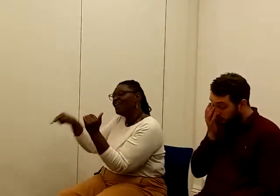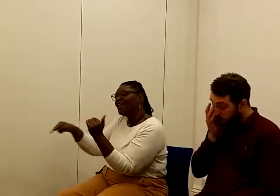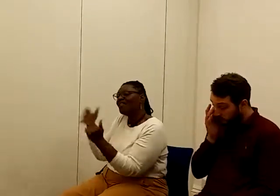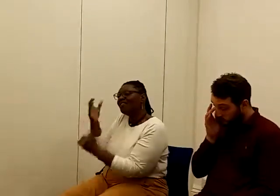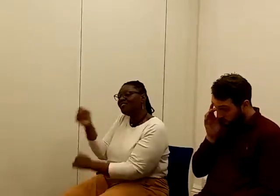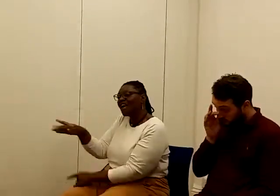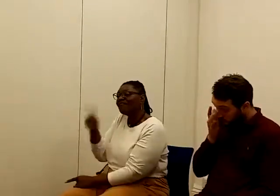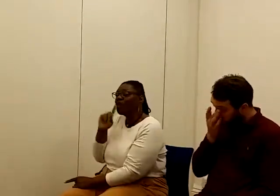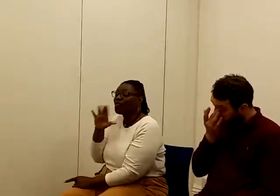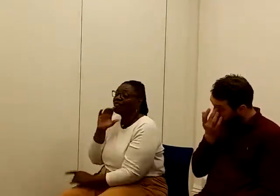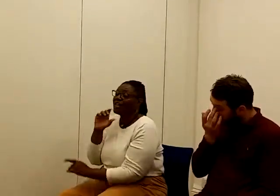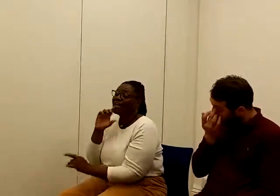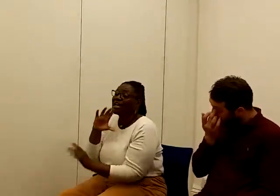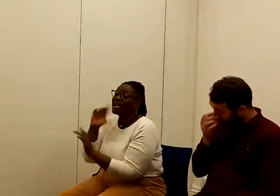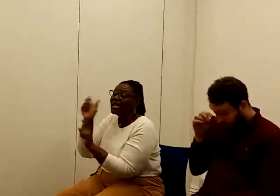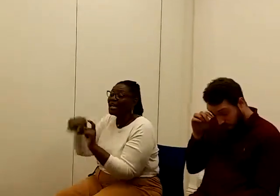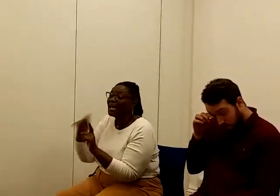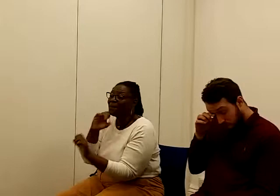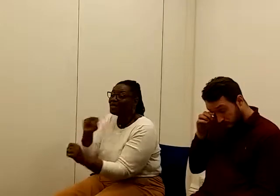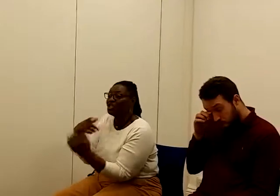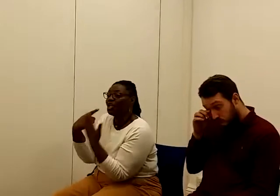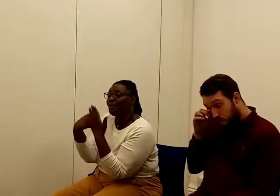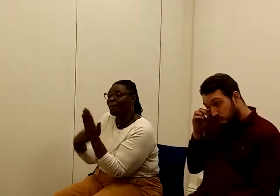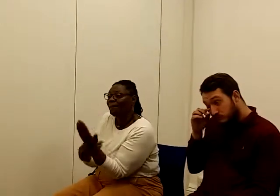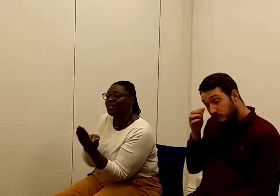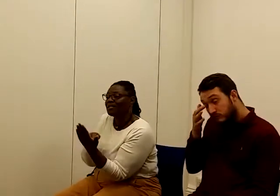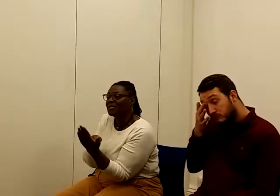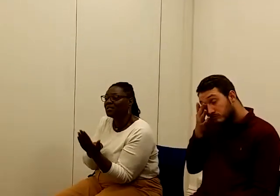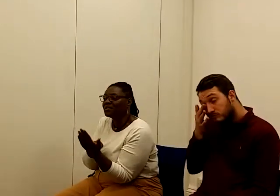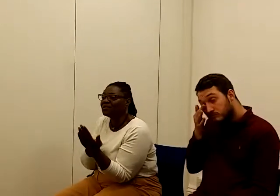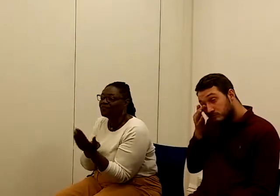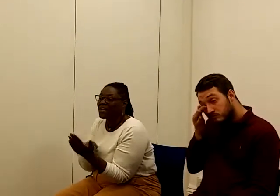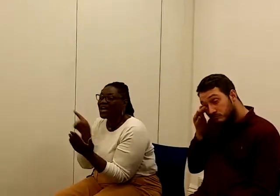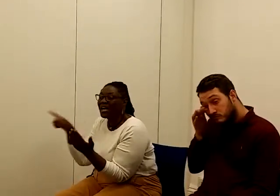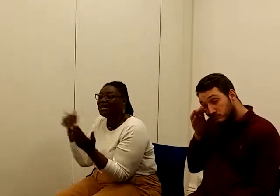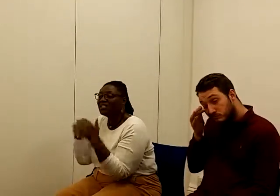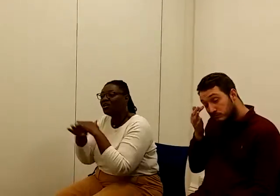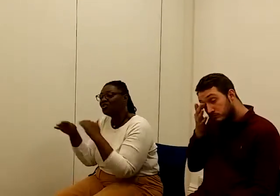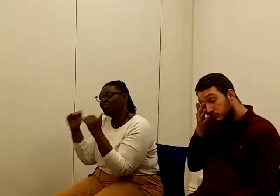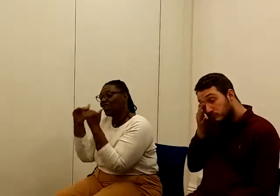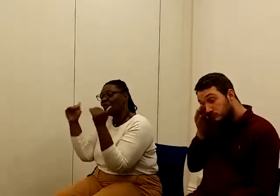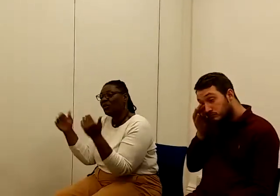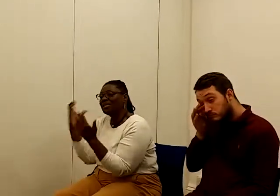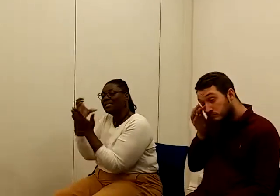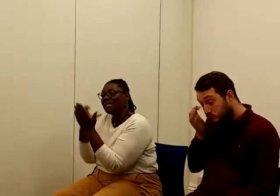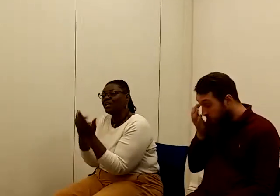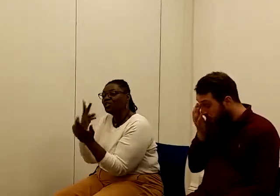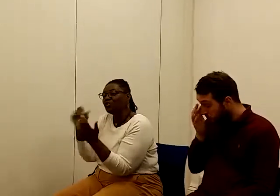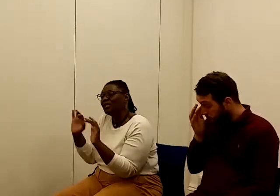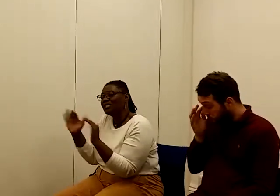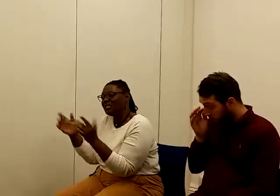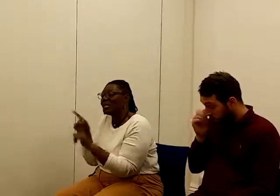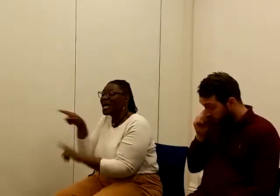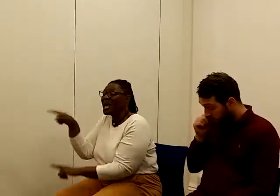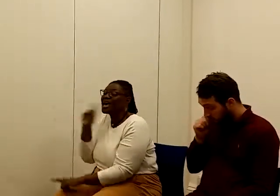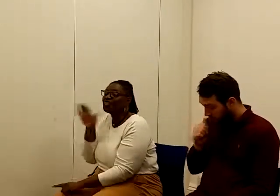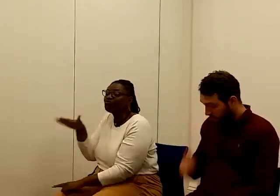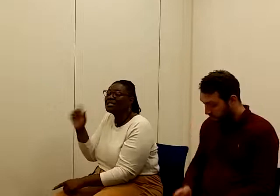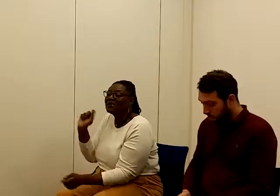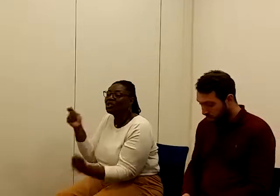commitment on the Universal Credit, and your rights under the Equality Act of 2010, and reasonable adjustments. Don't forget